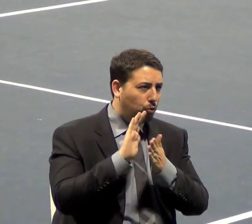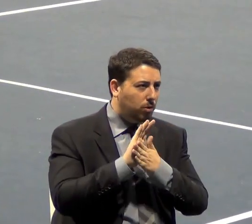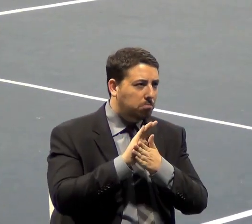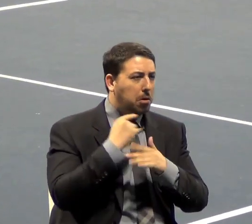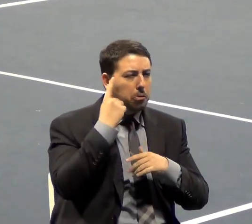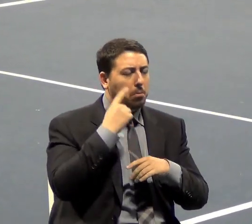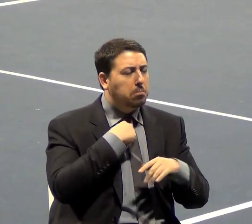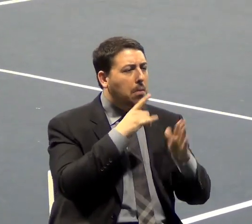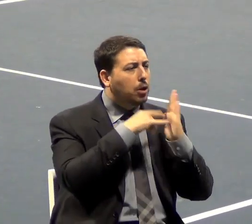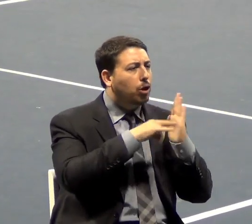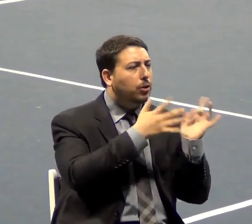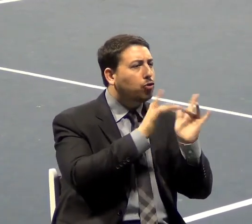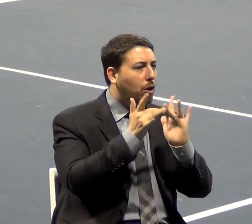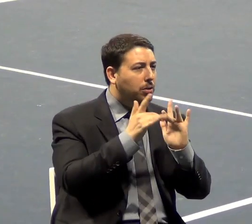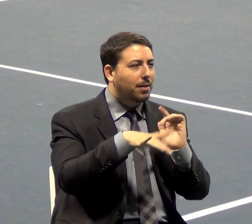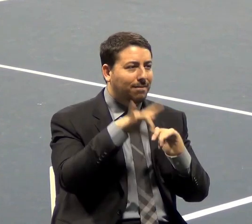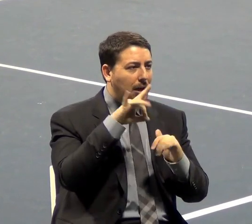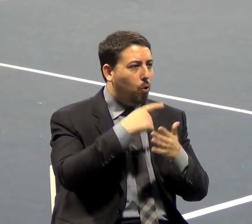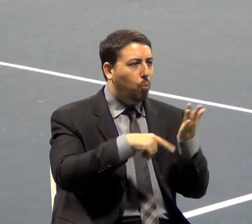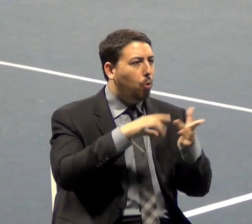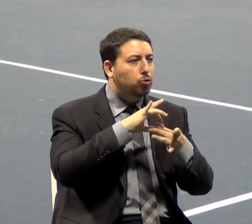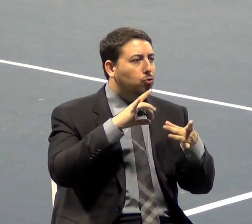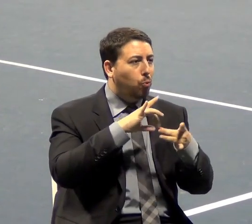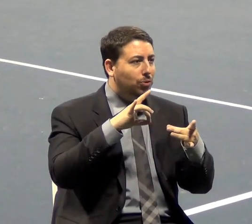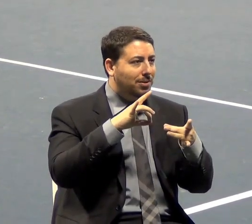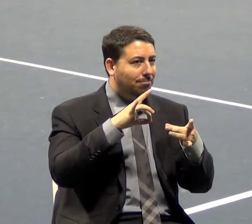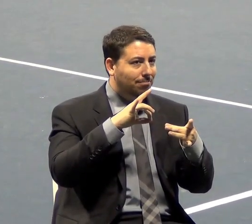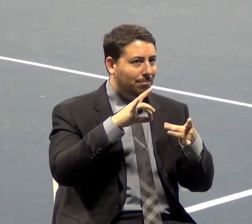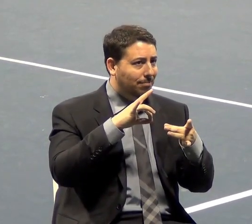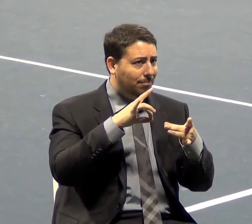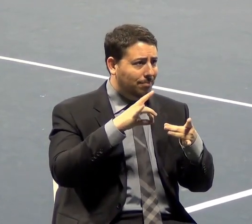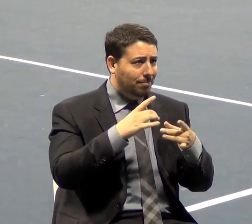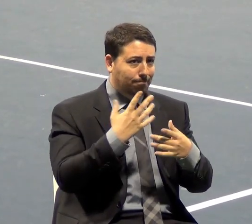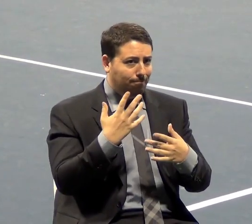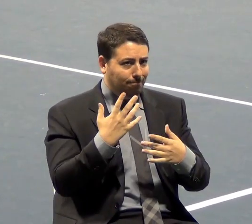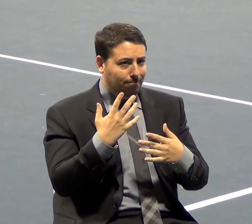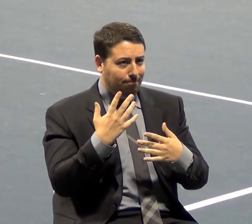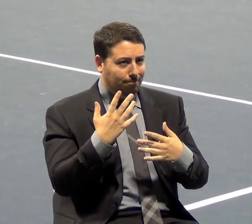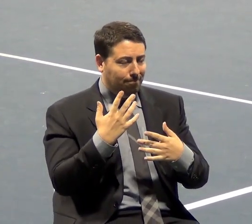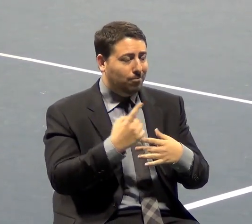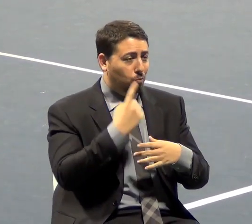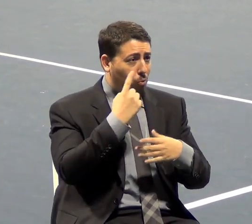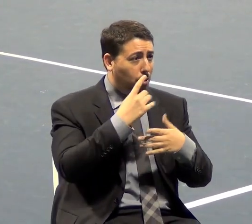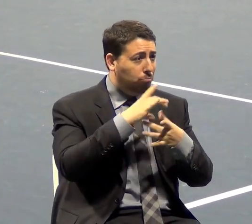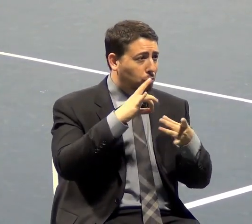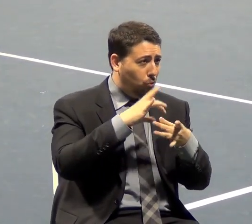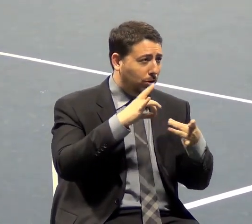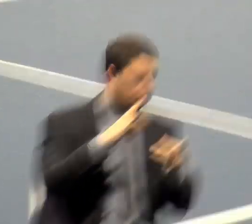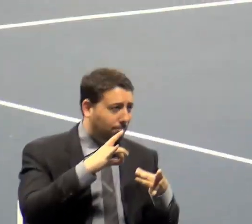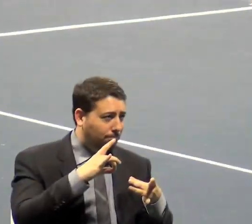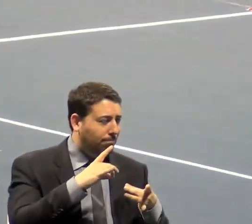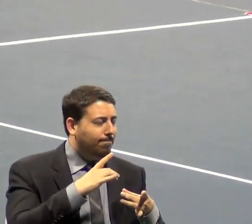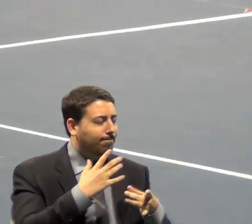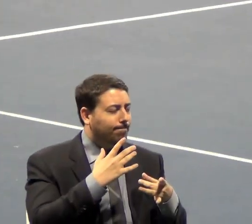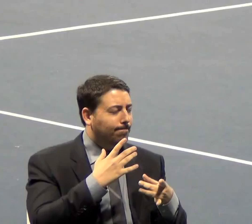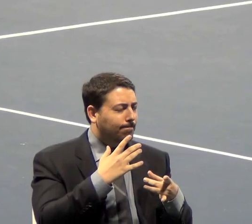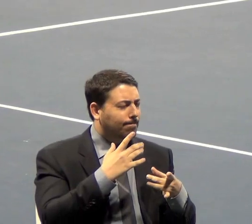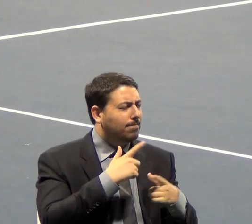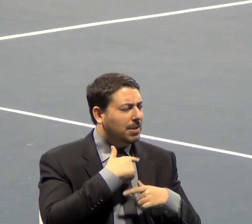internet to find out what kind of stories were written. But one story, you know, we had, it is very accurate to